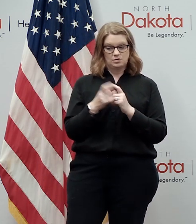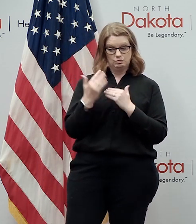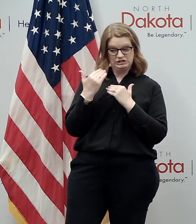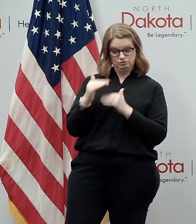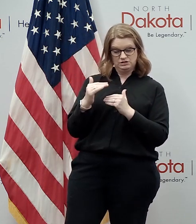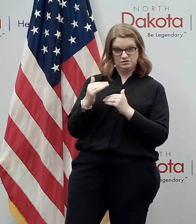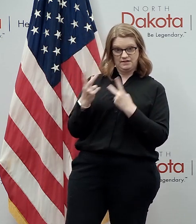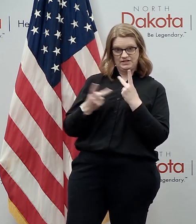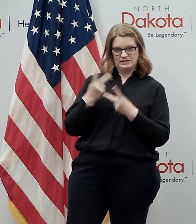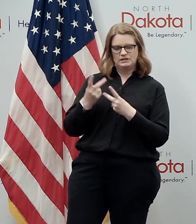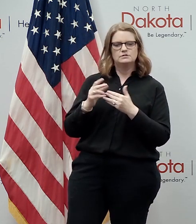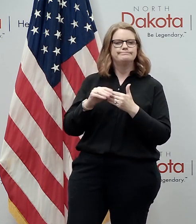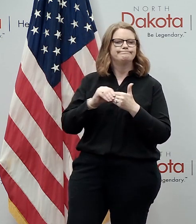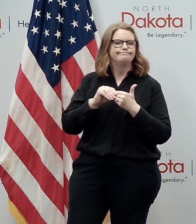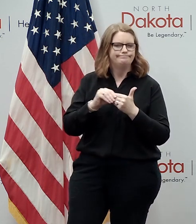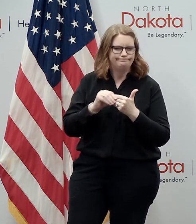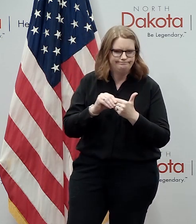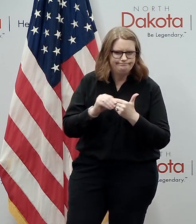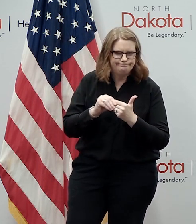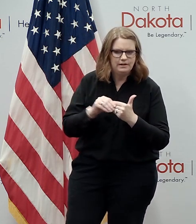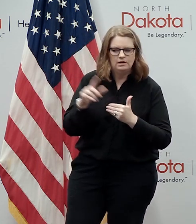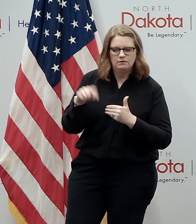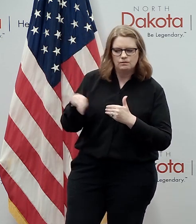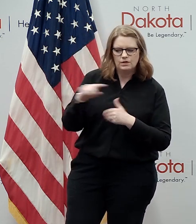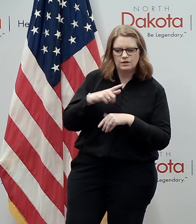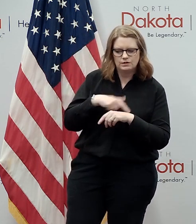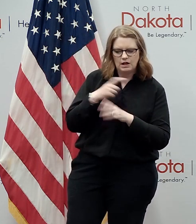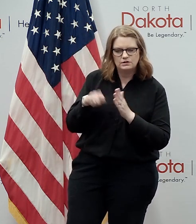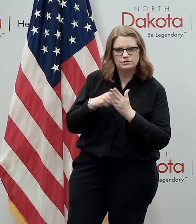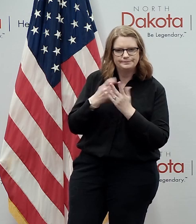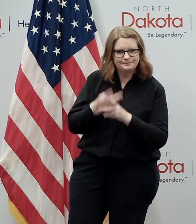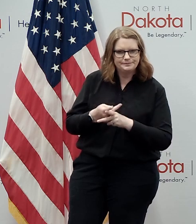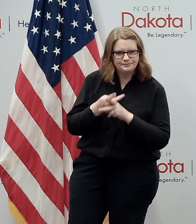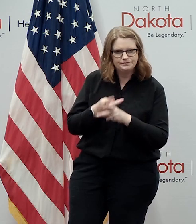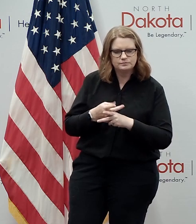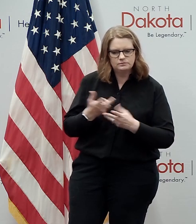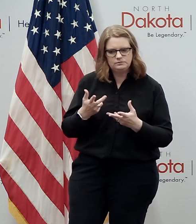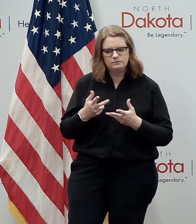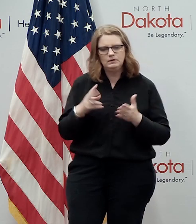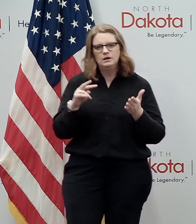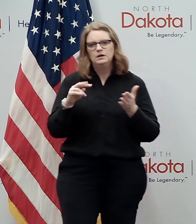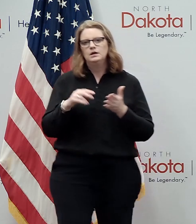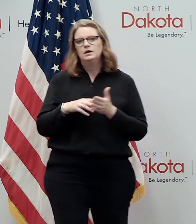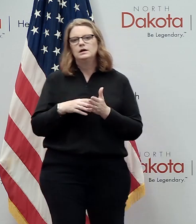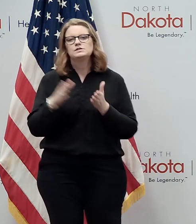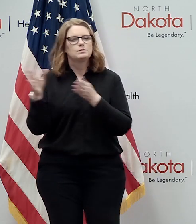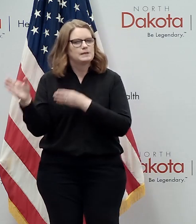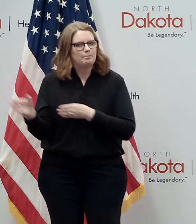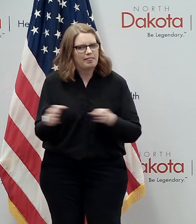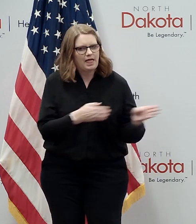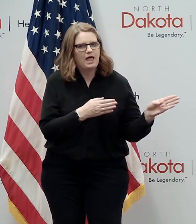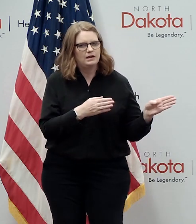visitation for long-term care facilities and this was allowed for a planned phased approach to resuming uh full